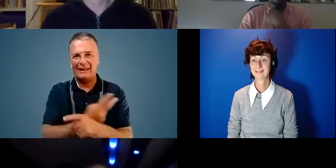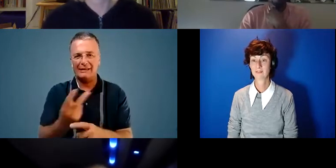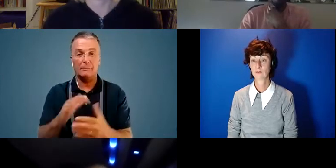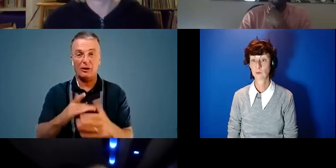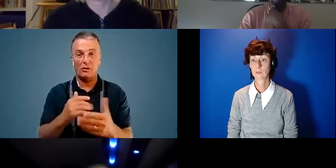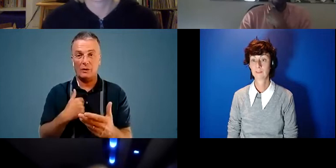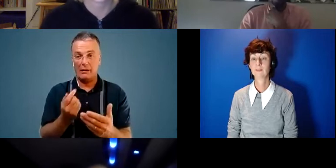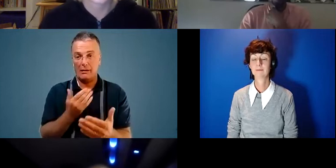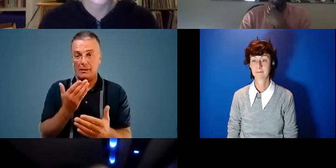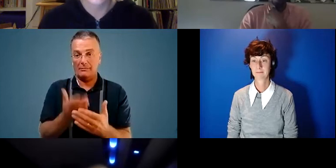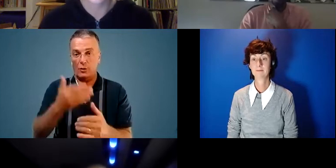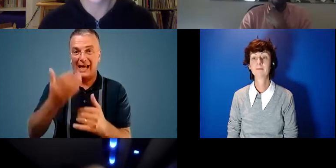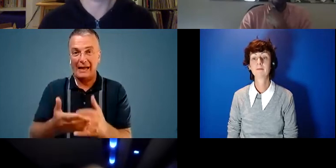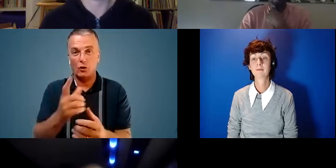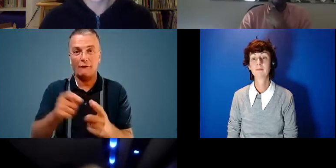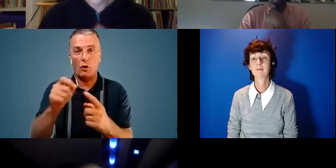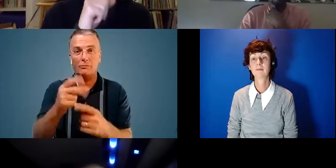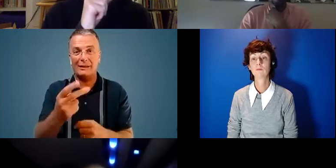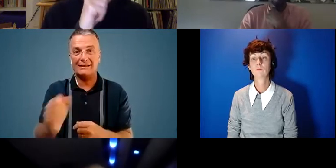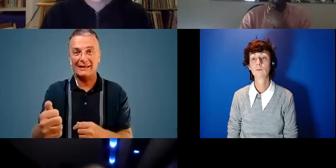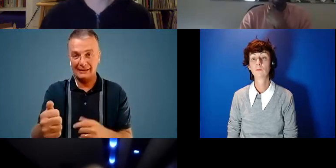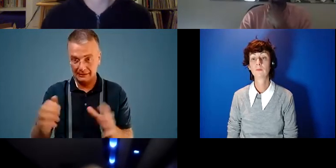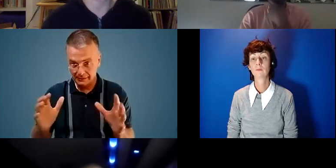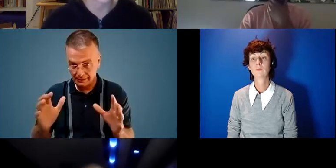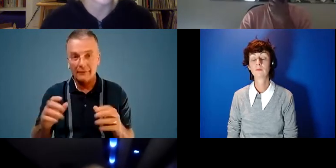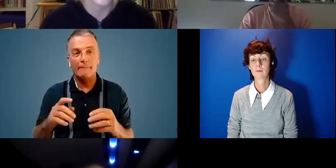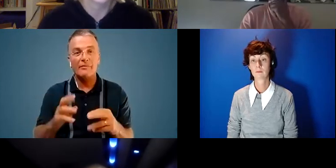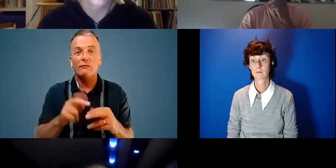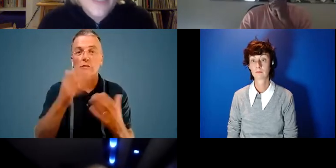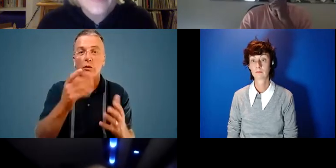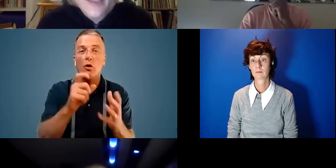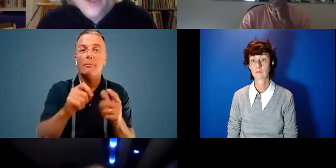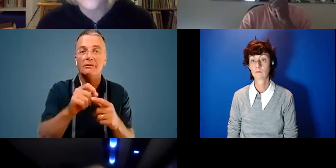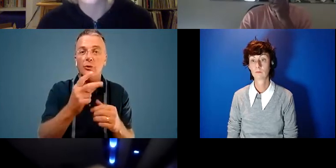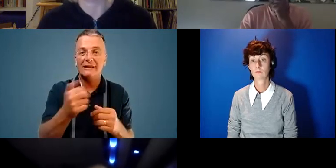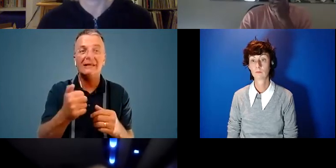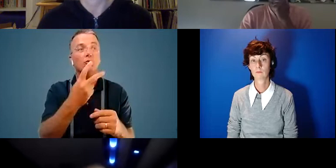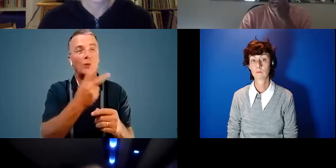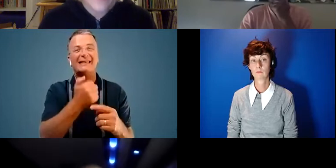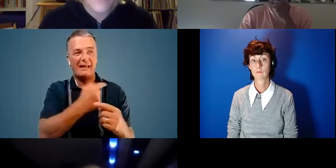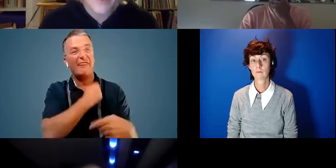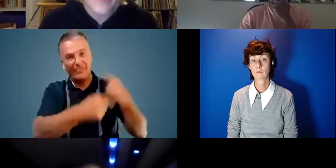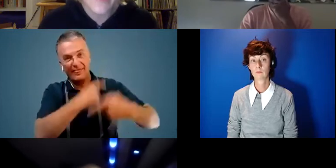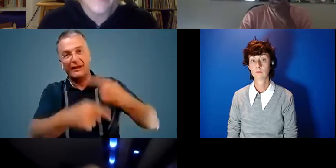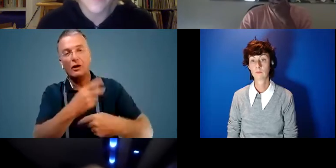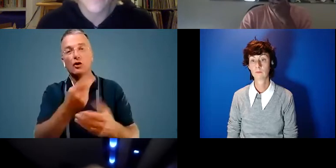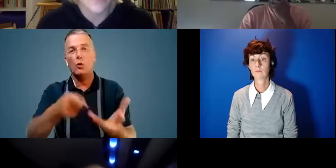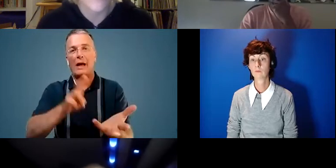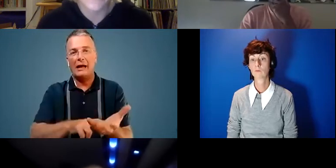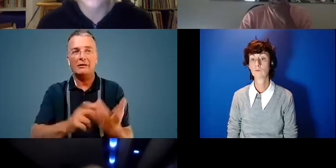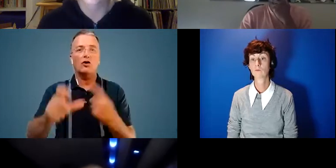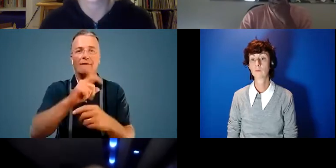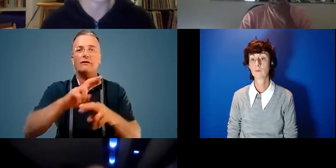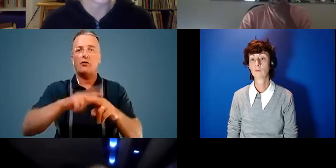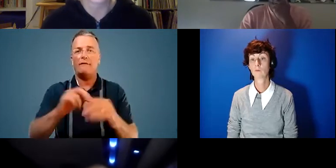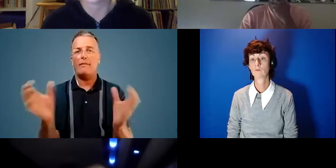coming to the end of COP26. For those who don't know, that's the 26th UN Conference of the Parties, where